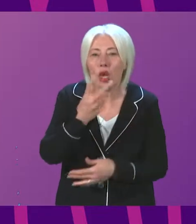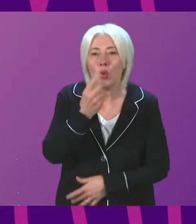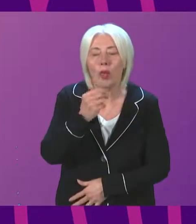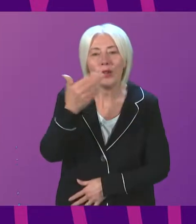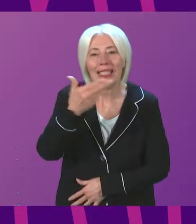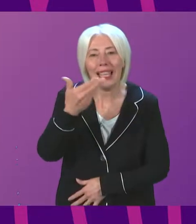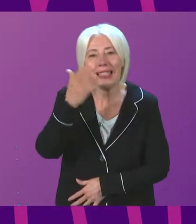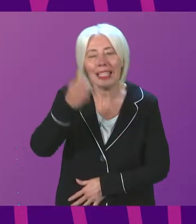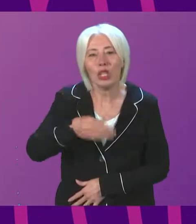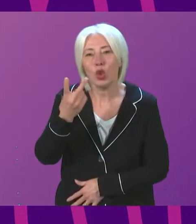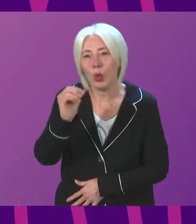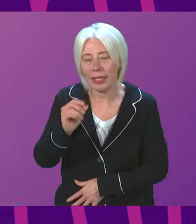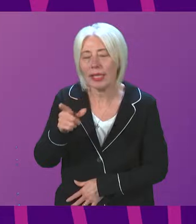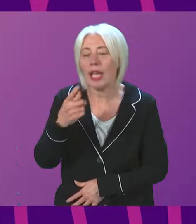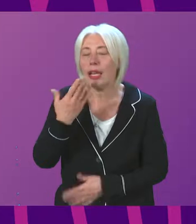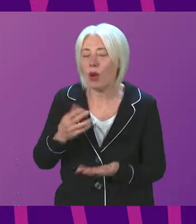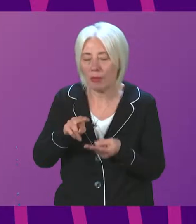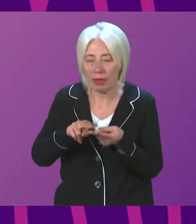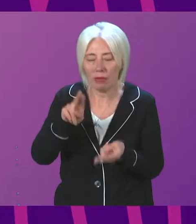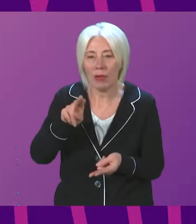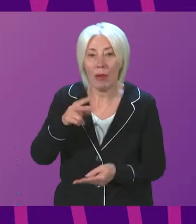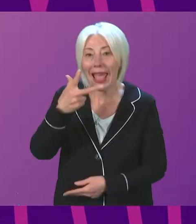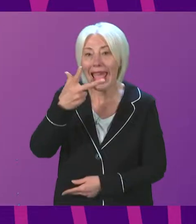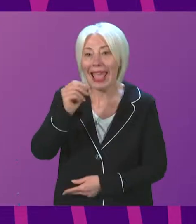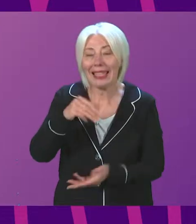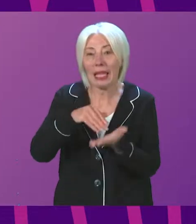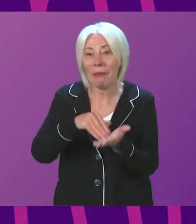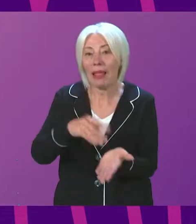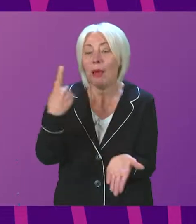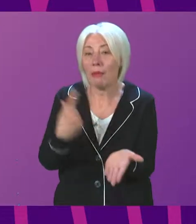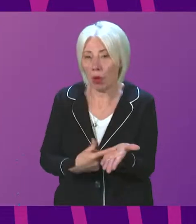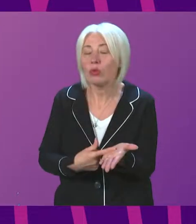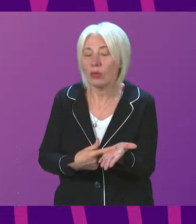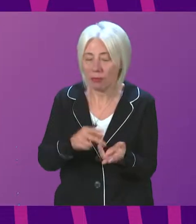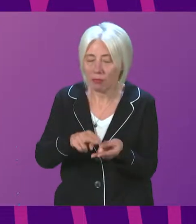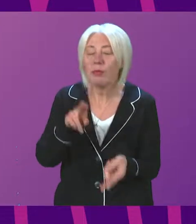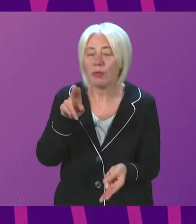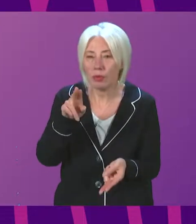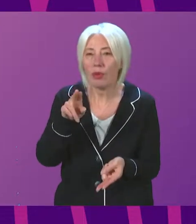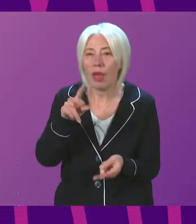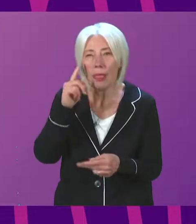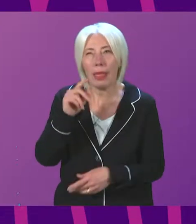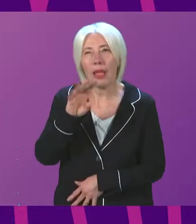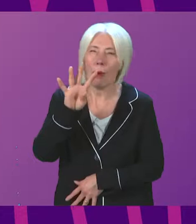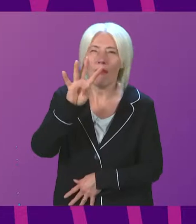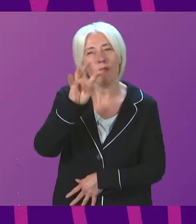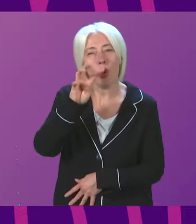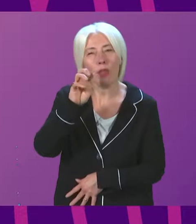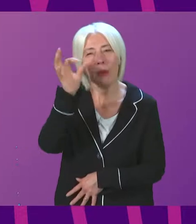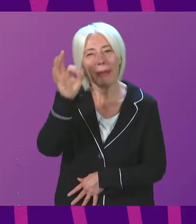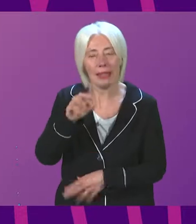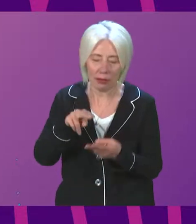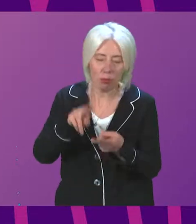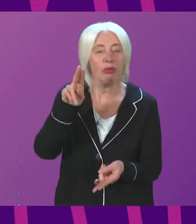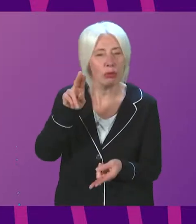we have increased that by almost £80 million. That is, I think, a 14 per cent increase.